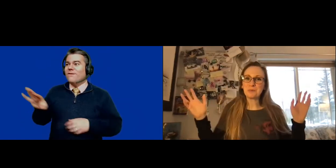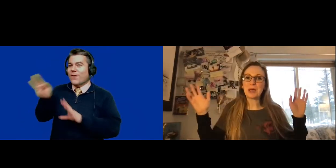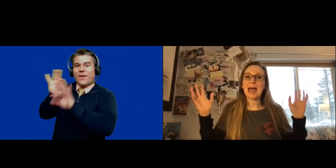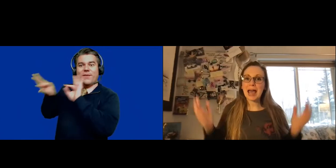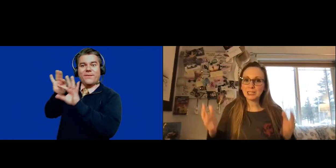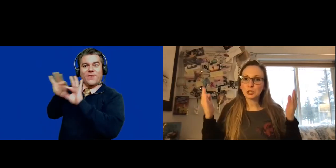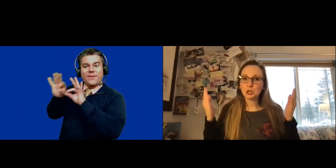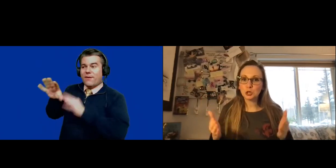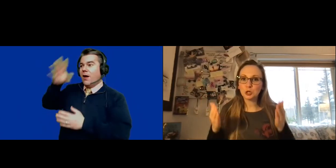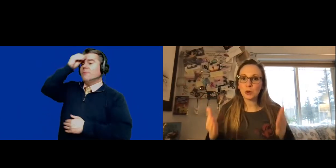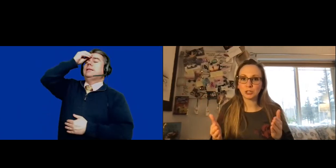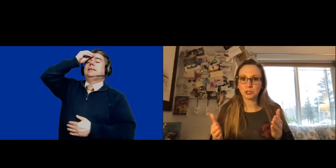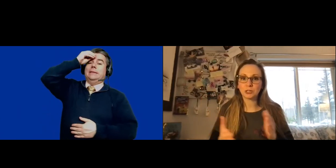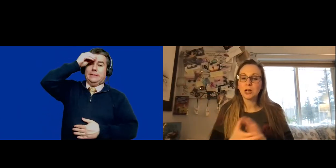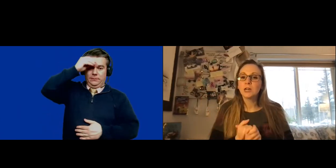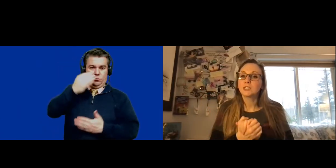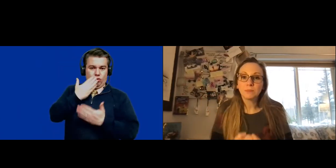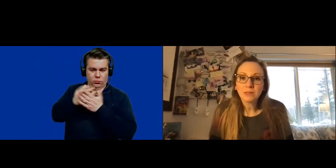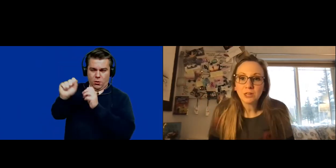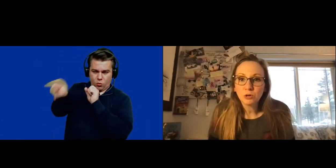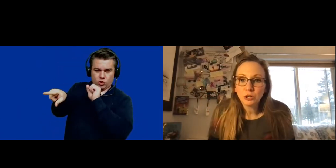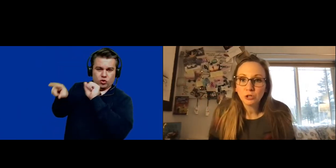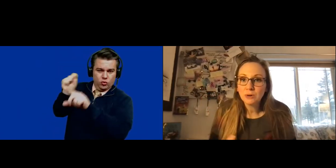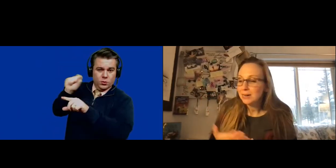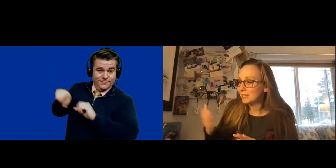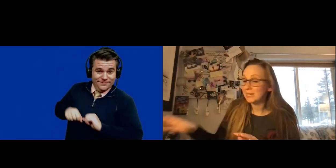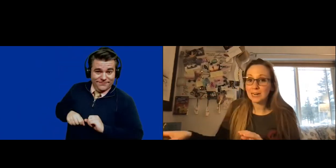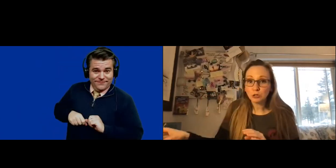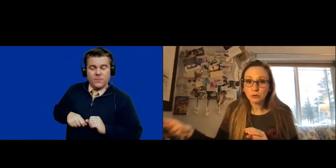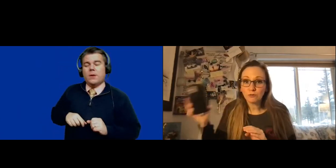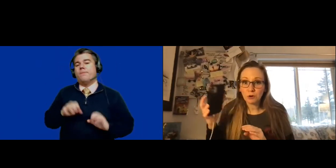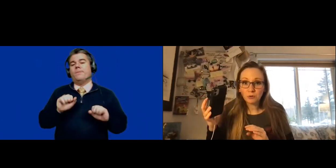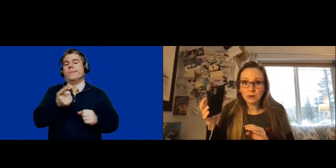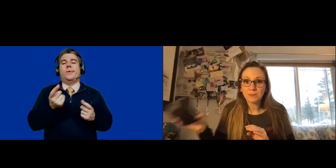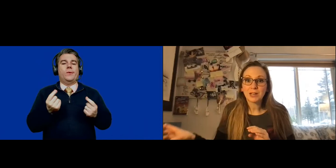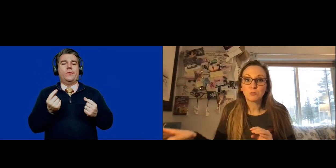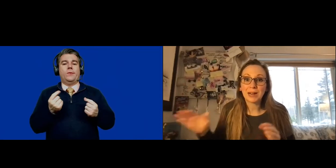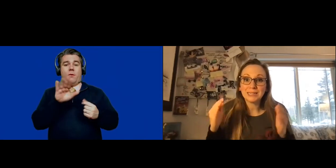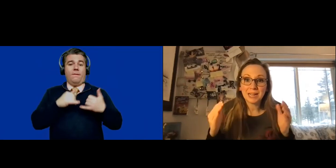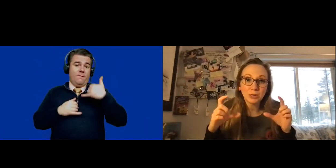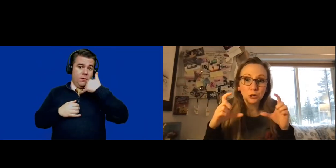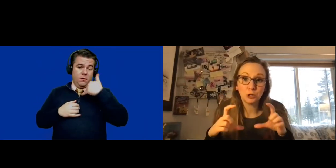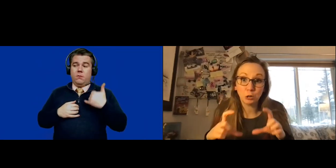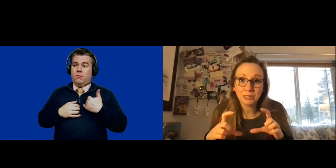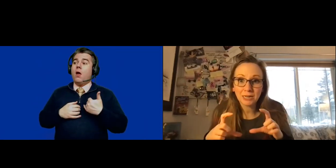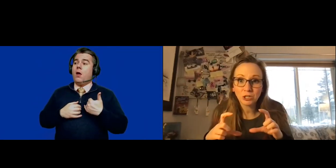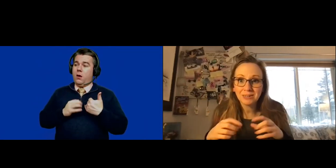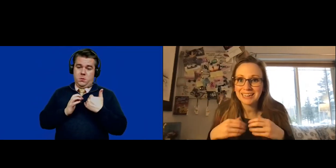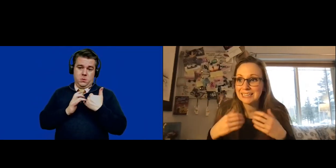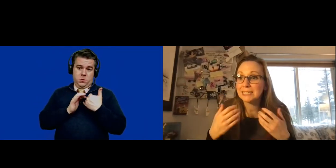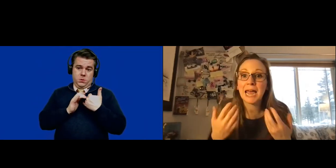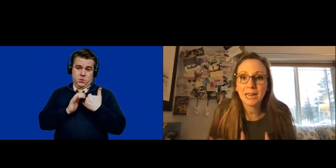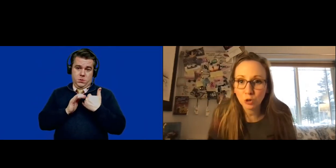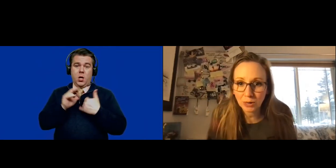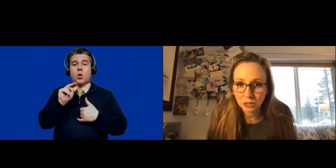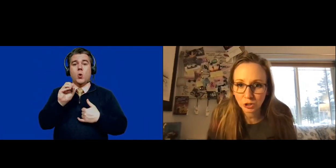So ask good questions. Something that you could do is get out your phone and write down in your notes section,